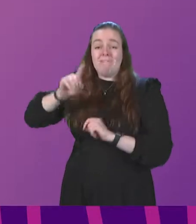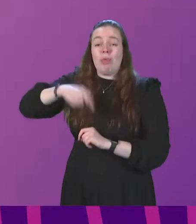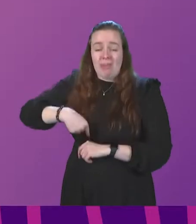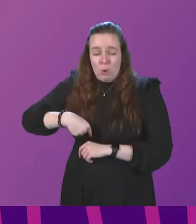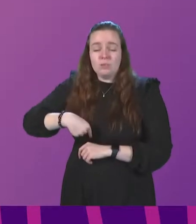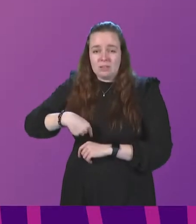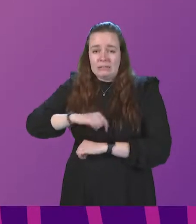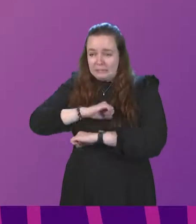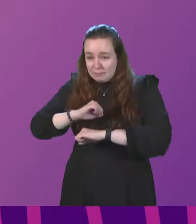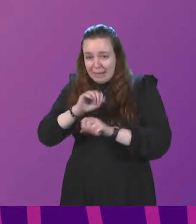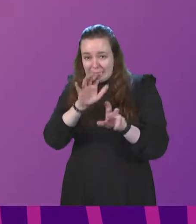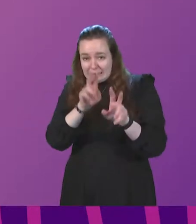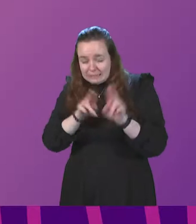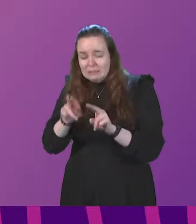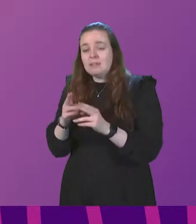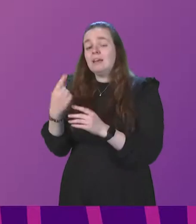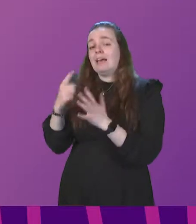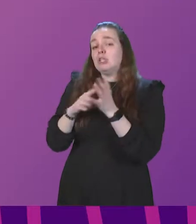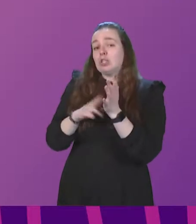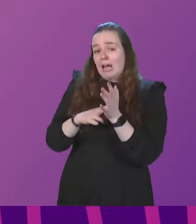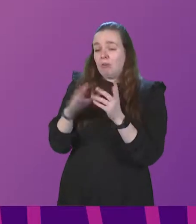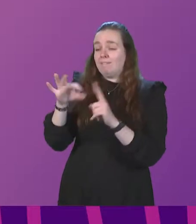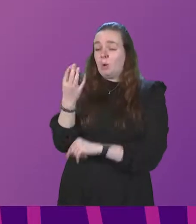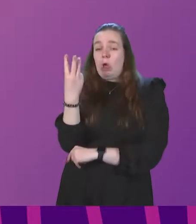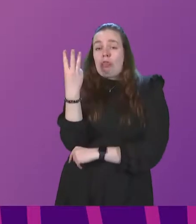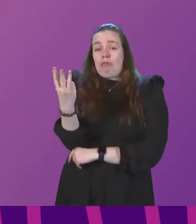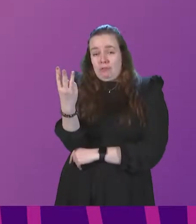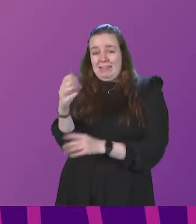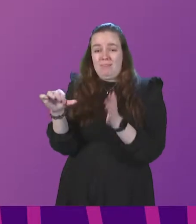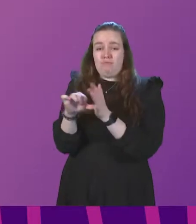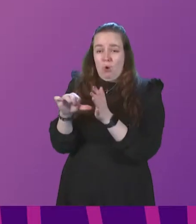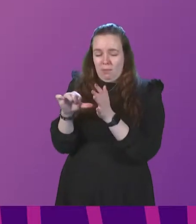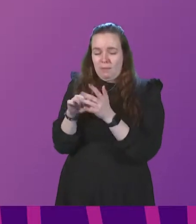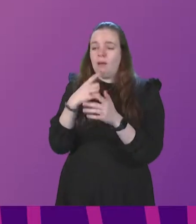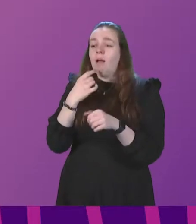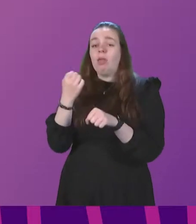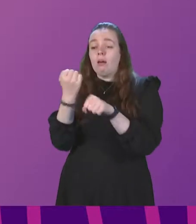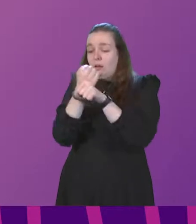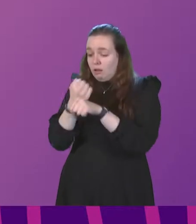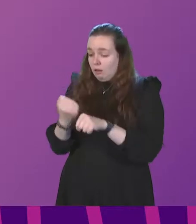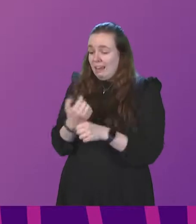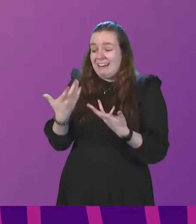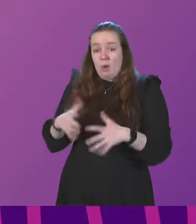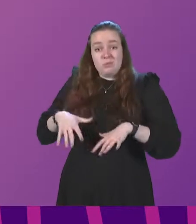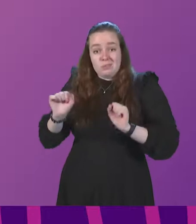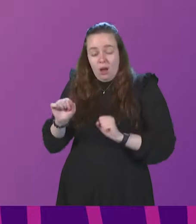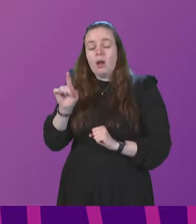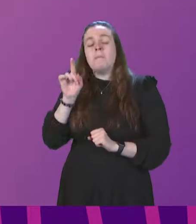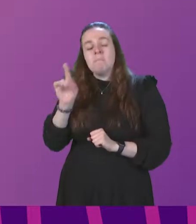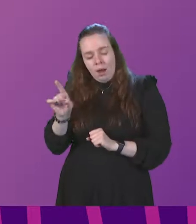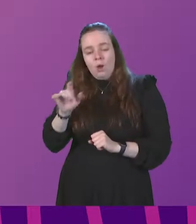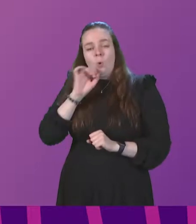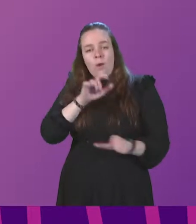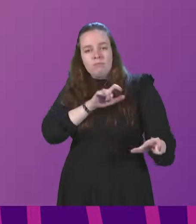In that, during January, only three were found to be problematic. Remedial work is already being undertaken. But we have, as I said, we'll